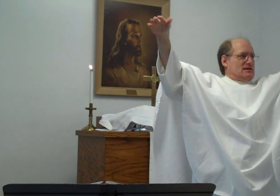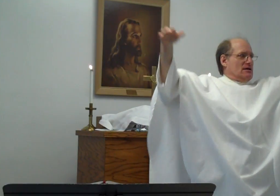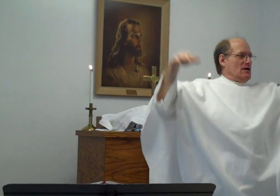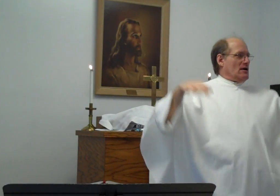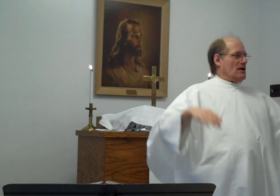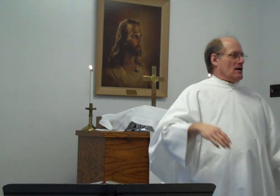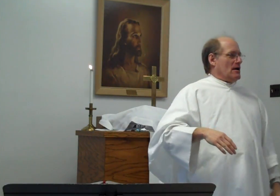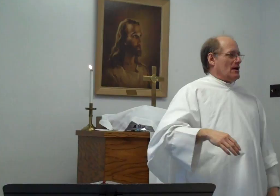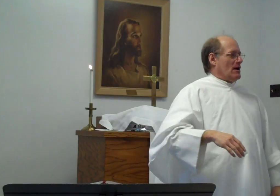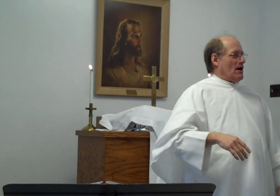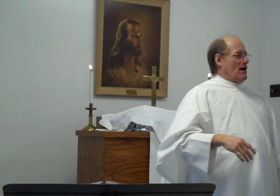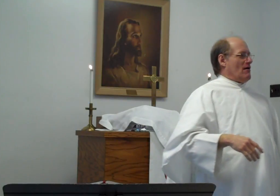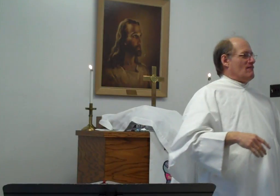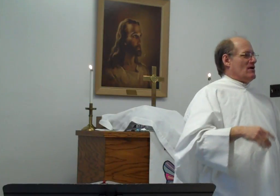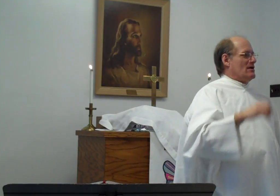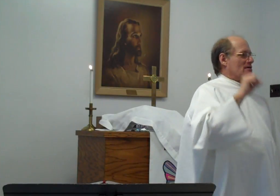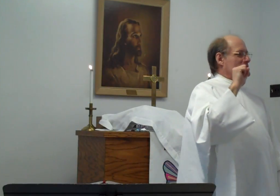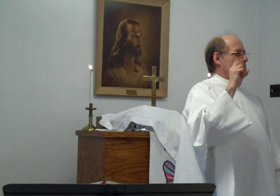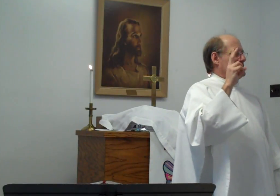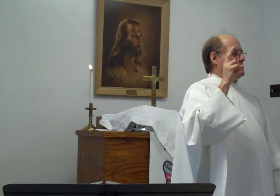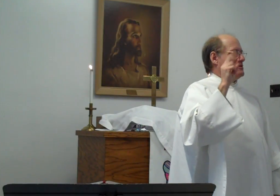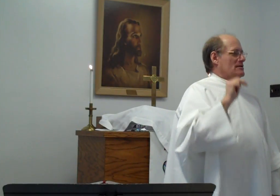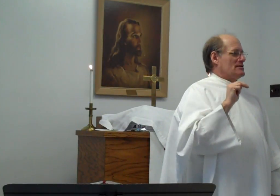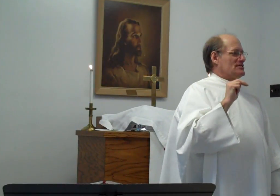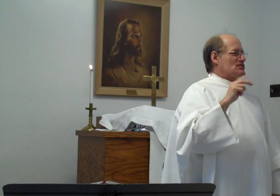of sunglasses.